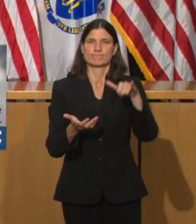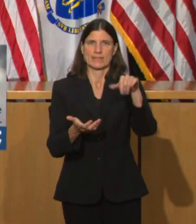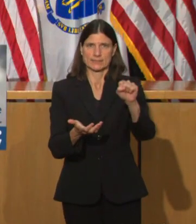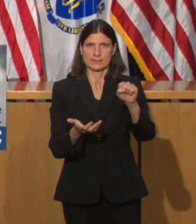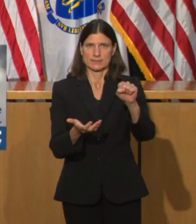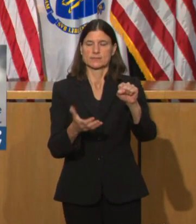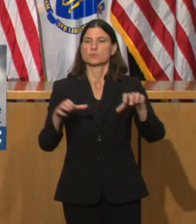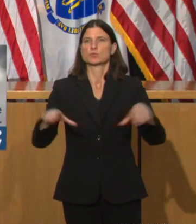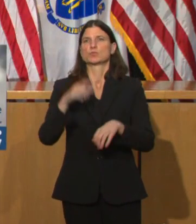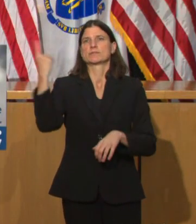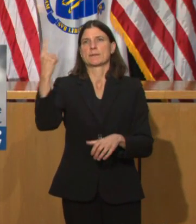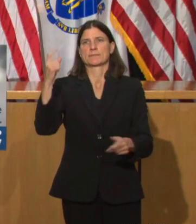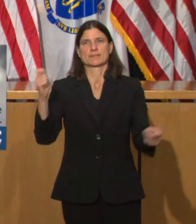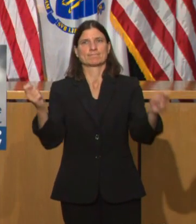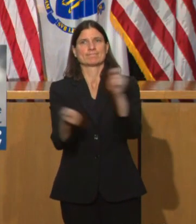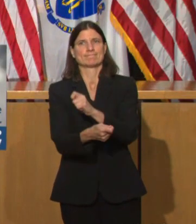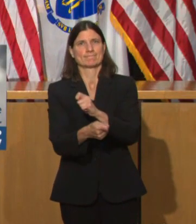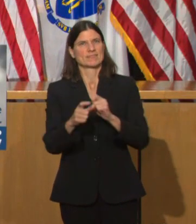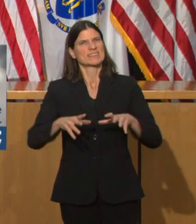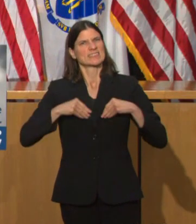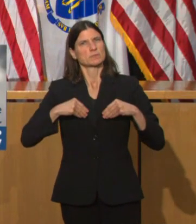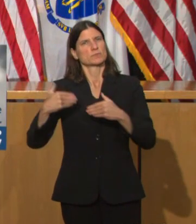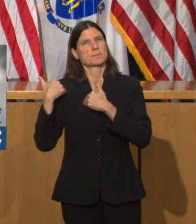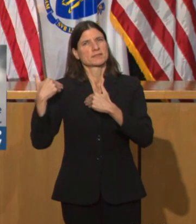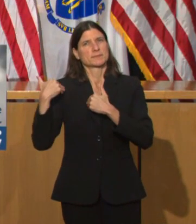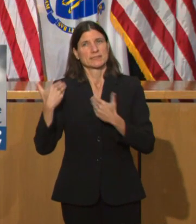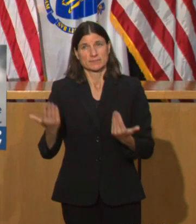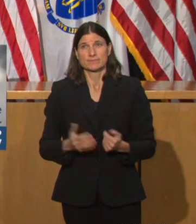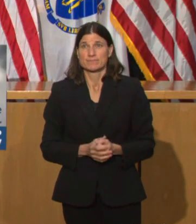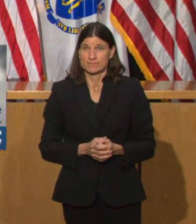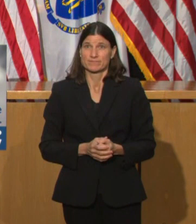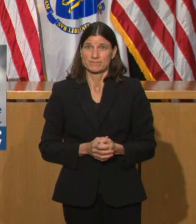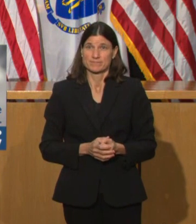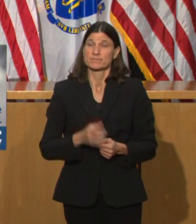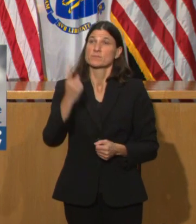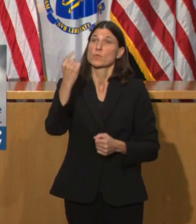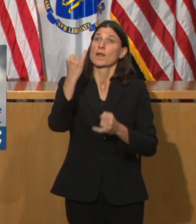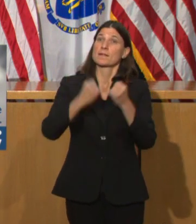ON A FINAL NOTE, I HEARD WHAT THE PRESIDENT SAID TODAY ABOUT DOMINATING AND FIGHTING.